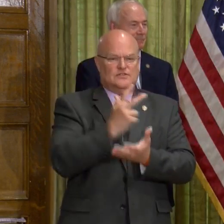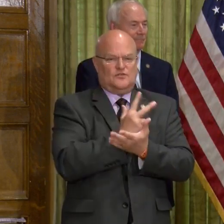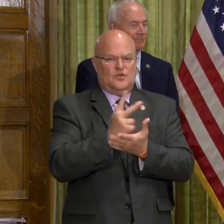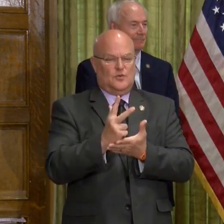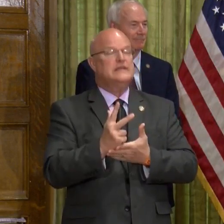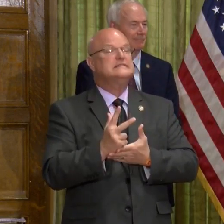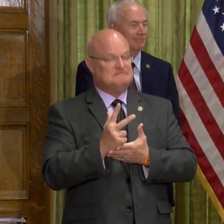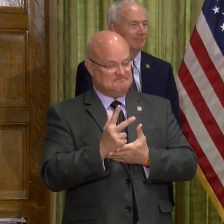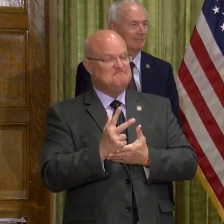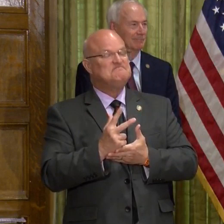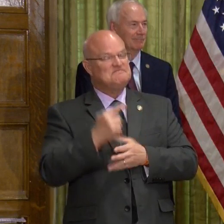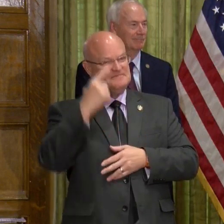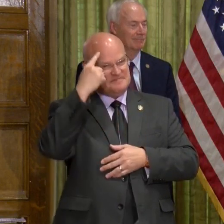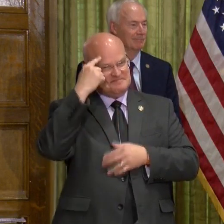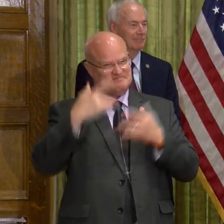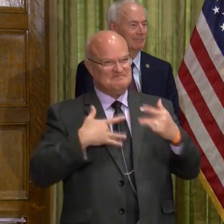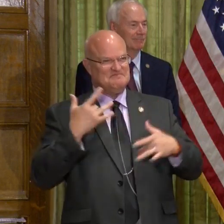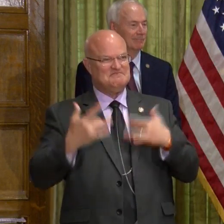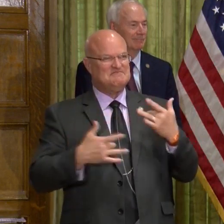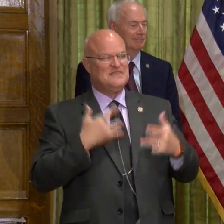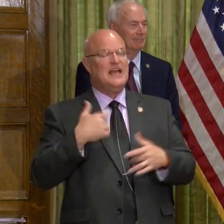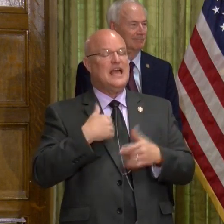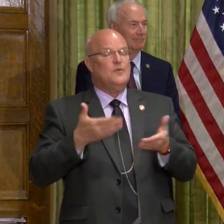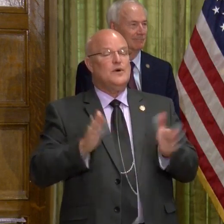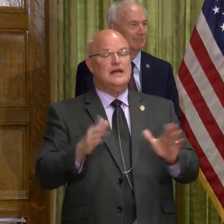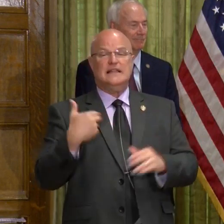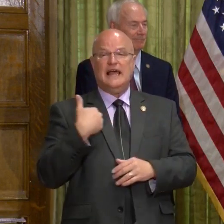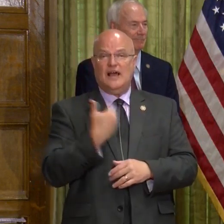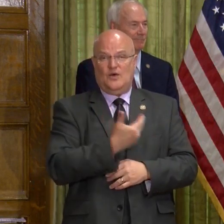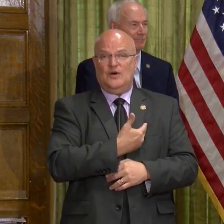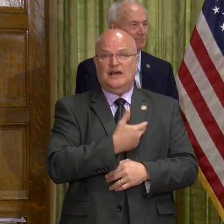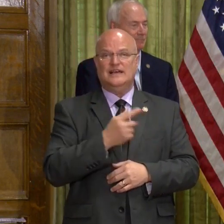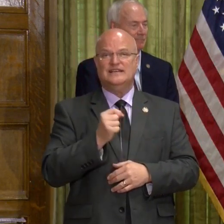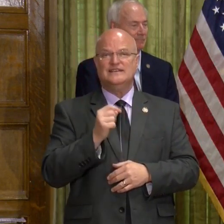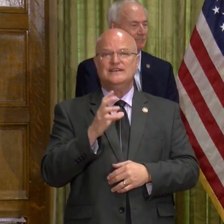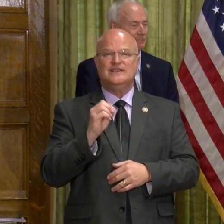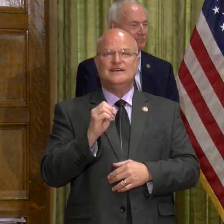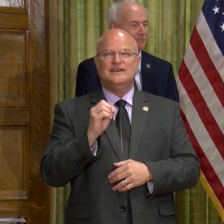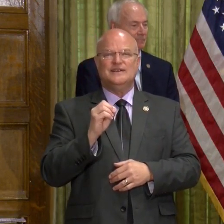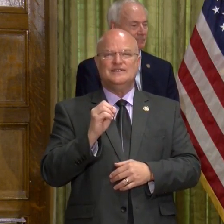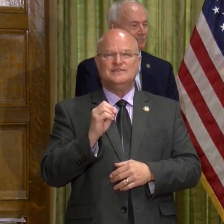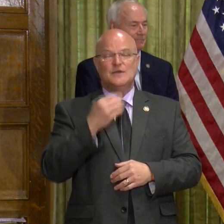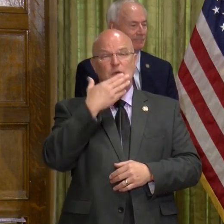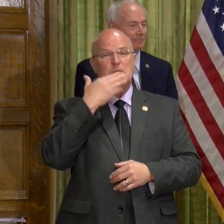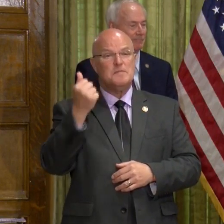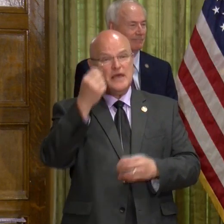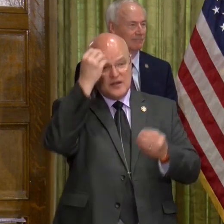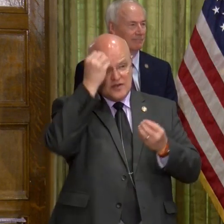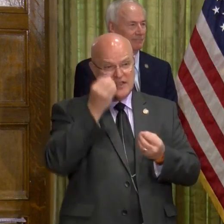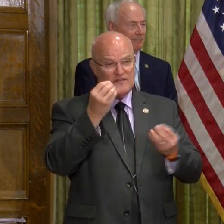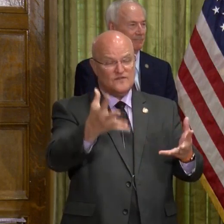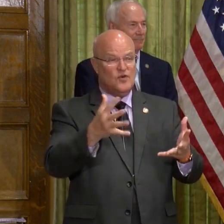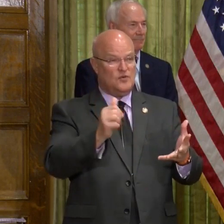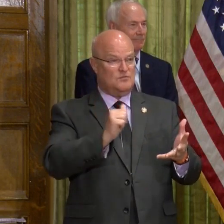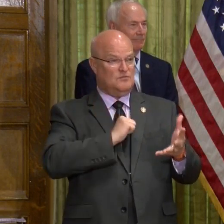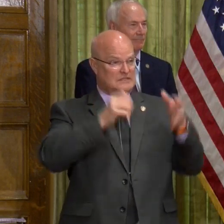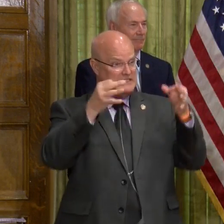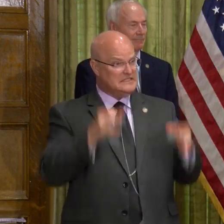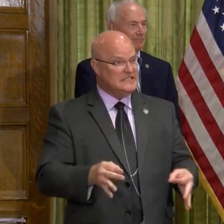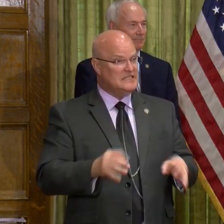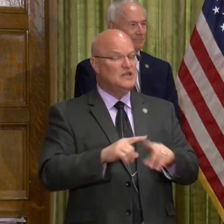which I think is exciting. And I think it will allow us to better inform our own decisions,